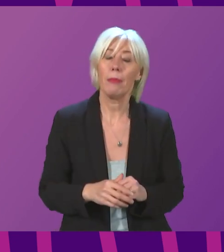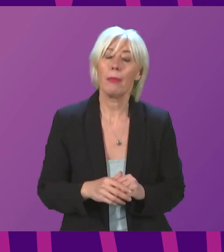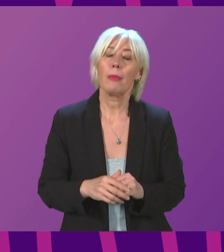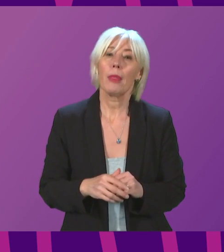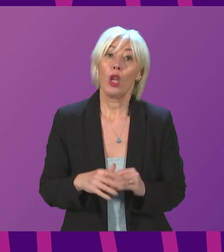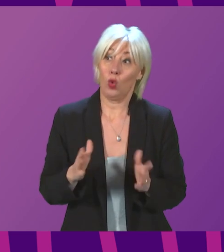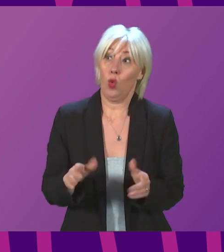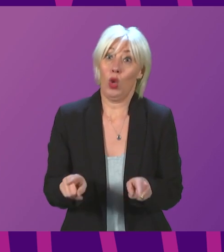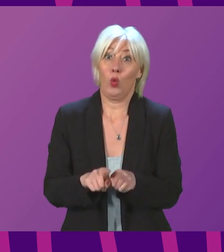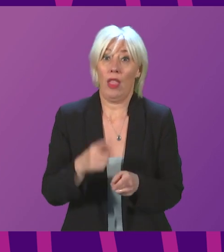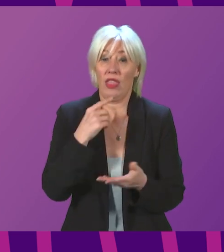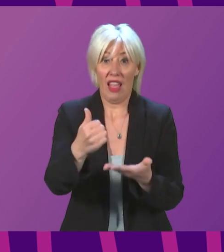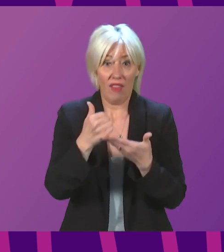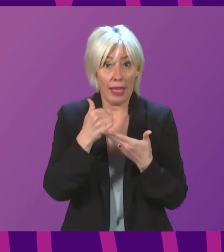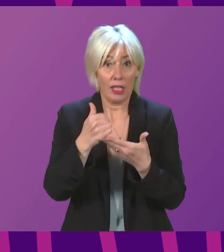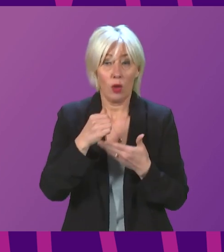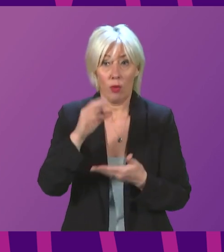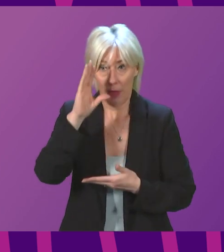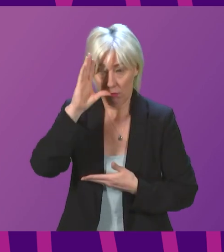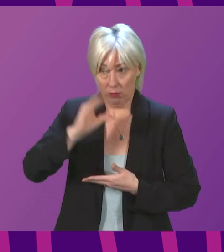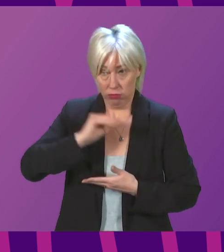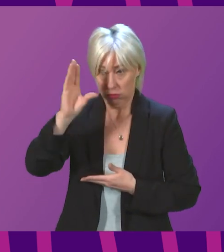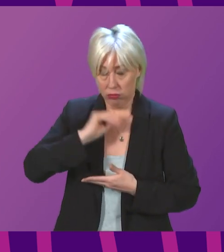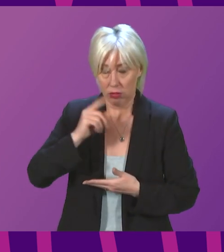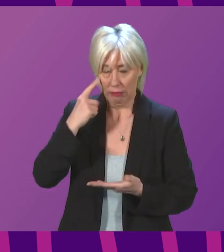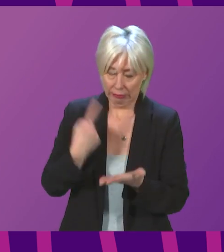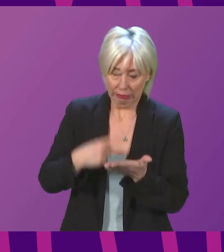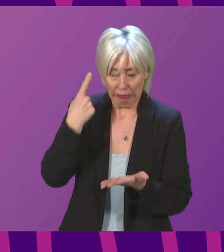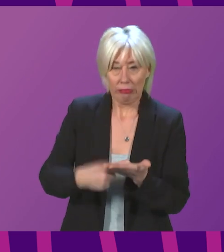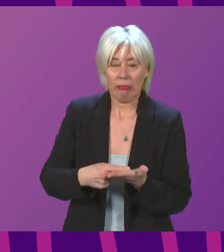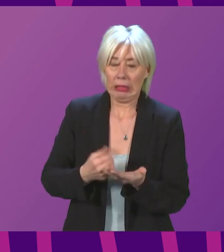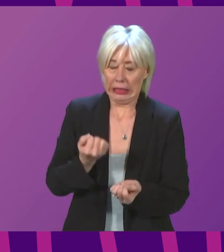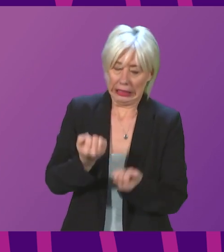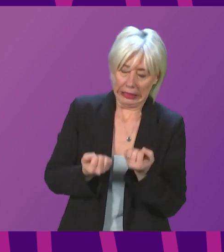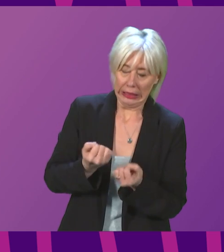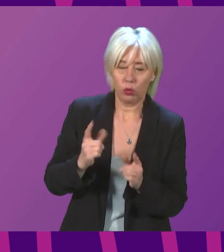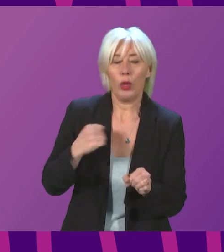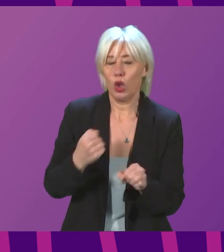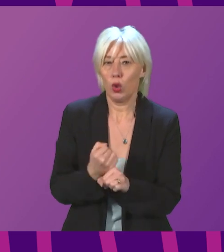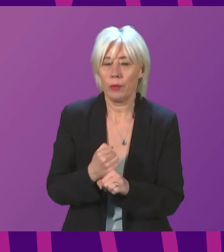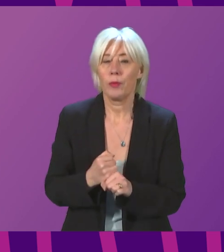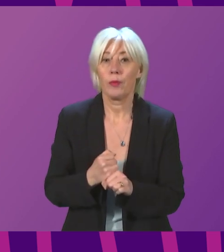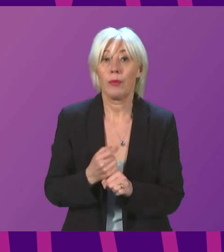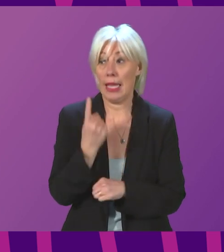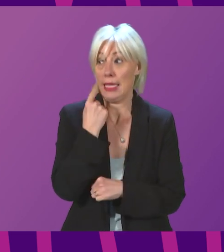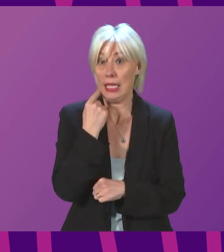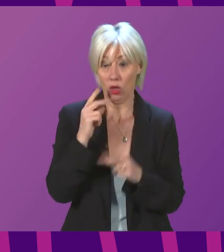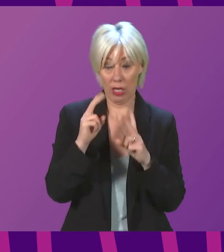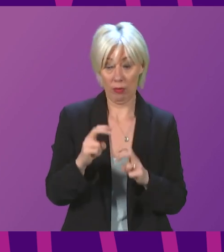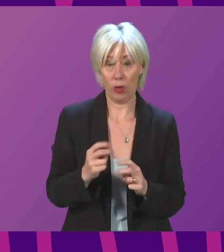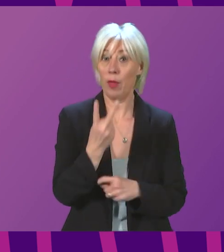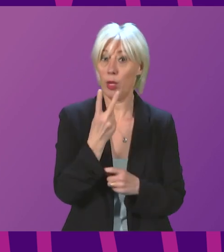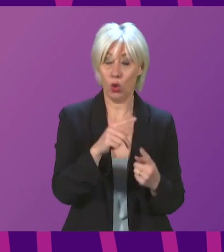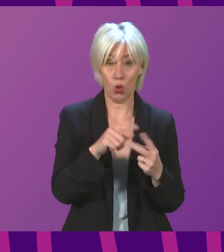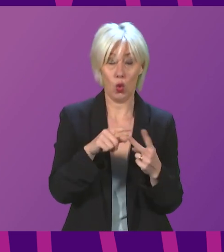And, of course, that advice will continue to inform the difficult judgments that we take. On the study that was published yesterday, there were two studies published